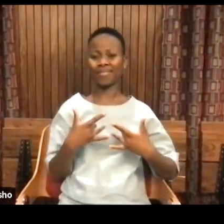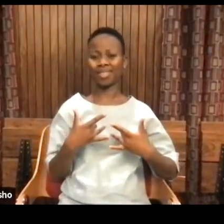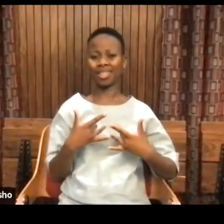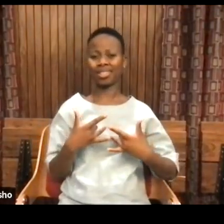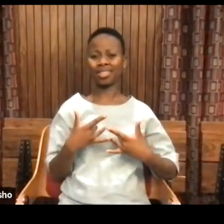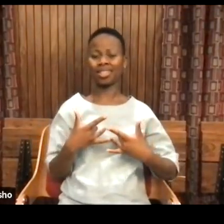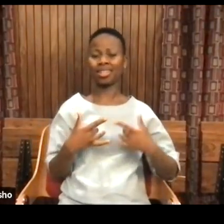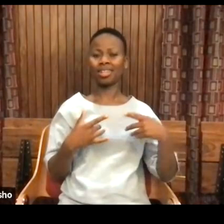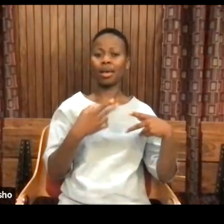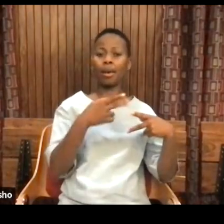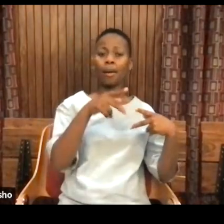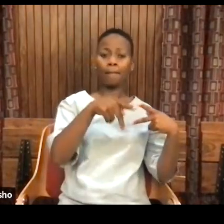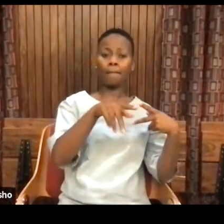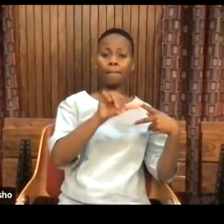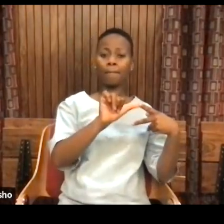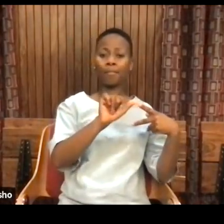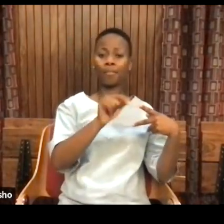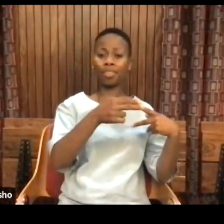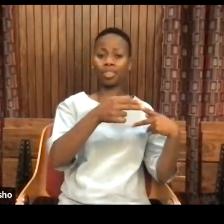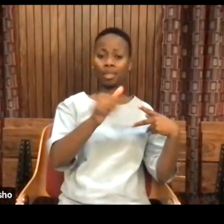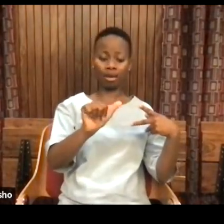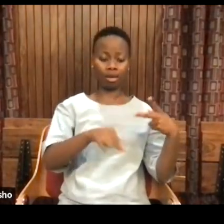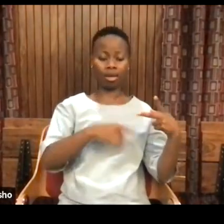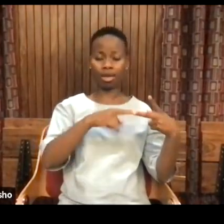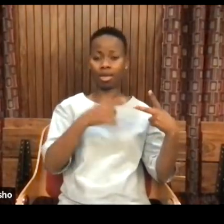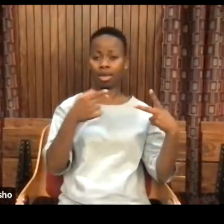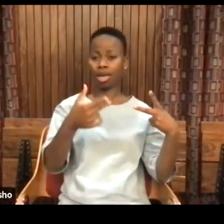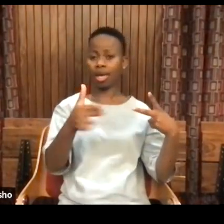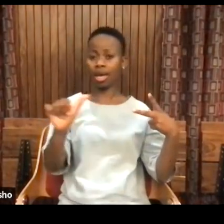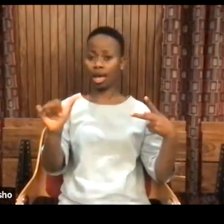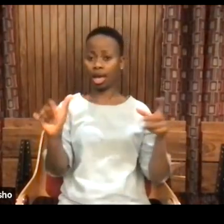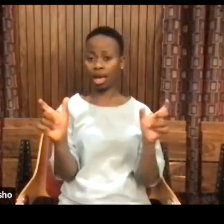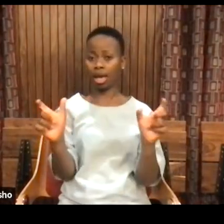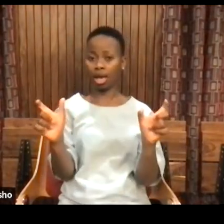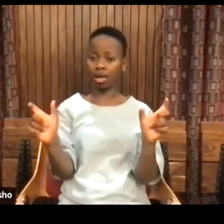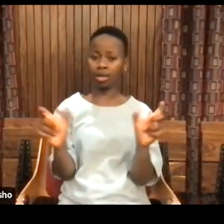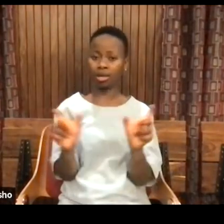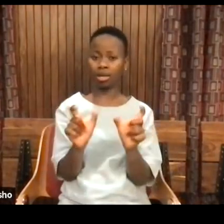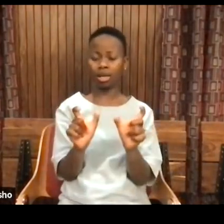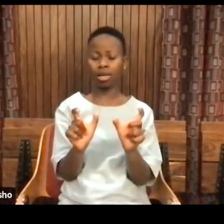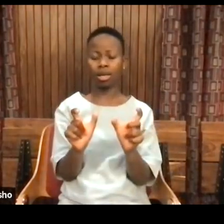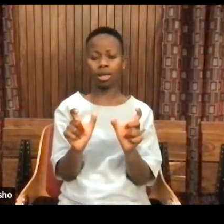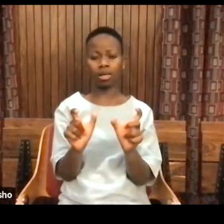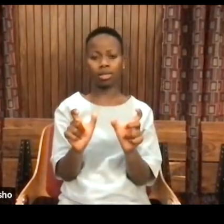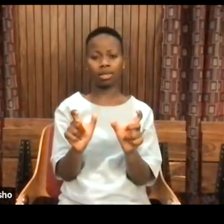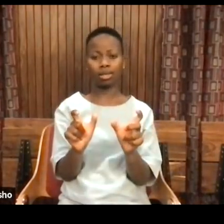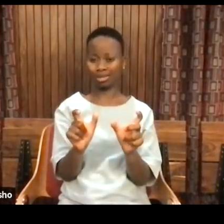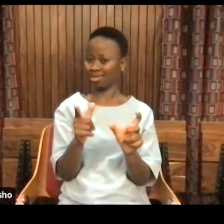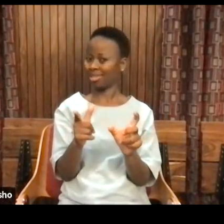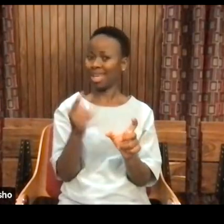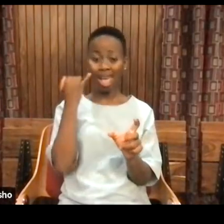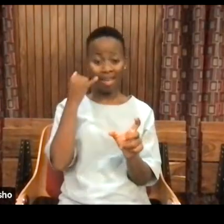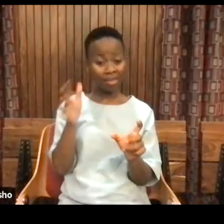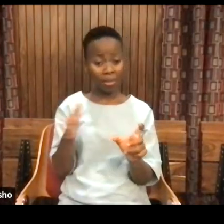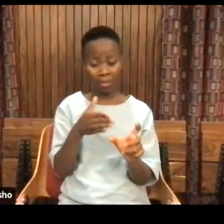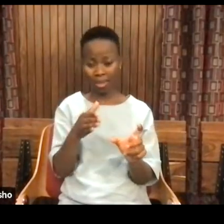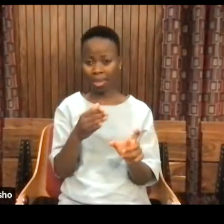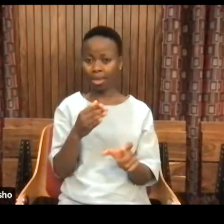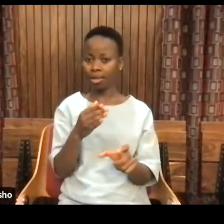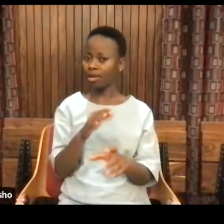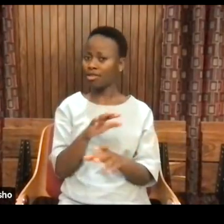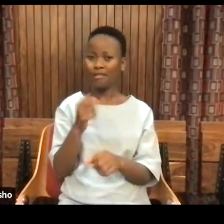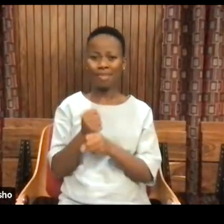pathé without thé made no sense. That was ancient people saying exactly what I just said.